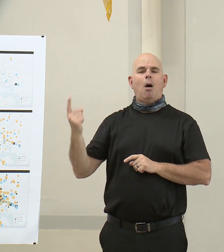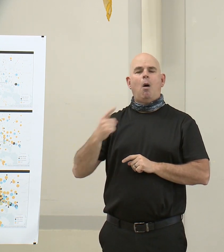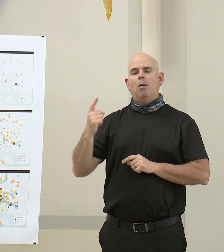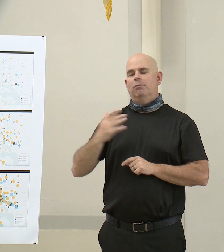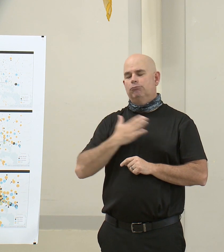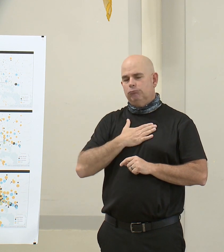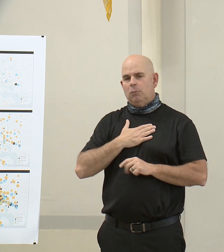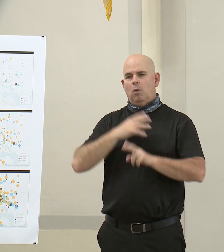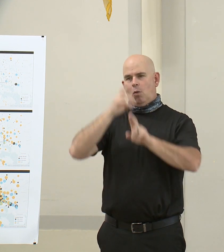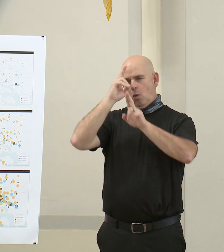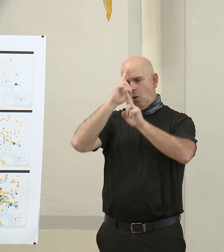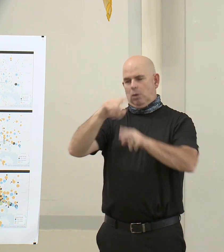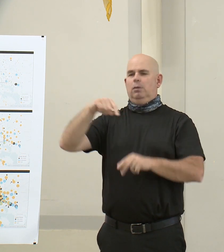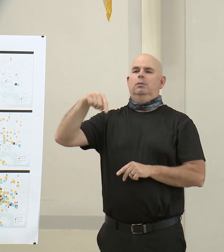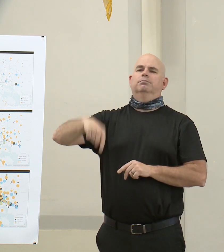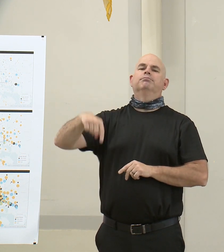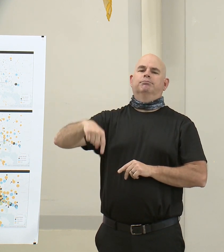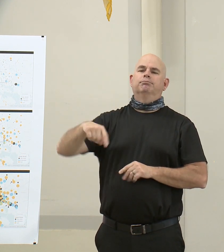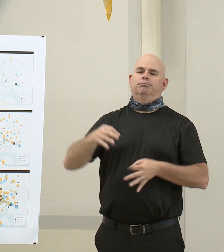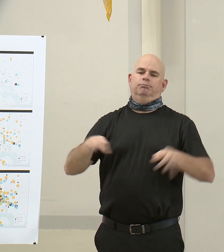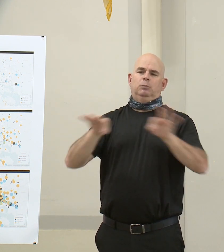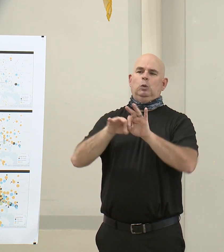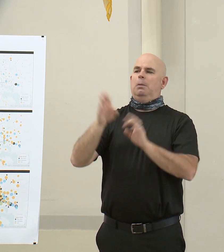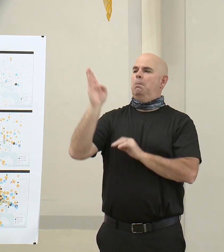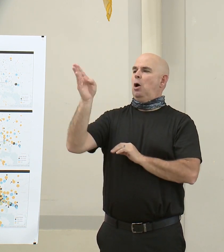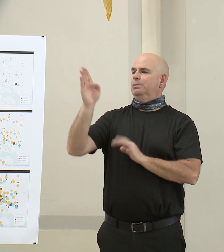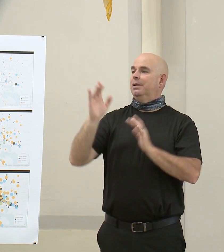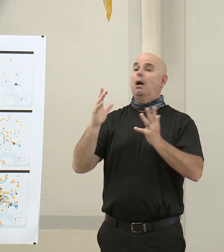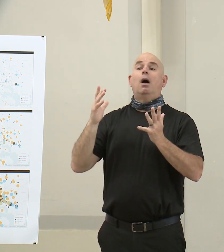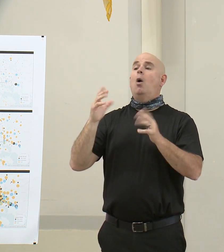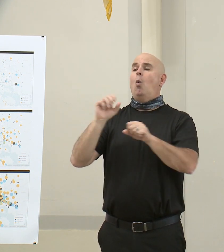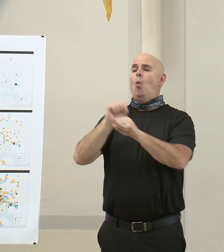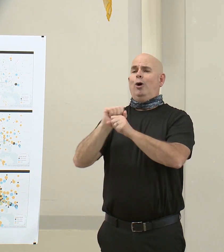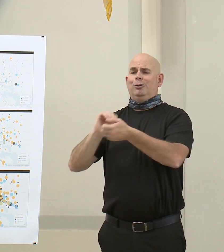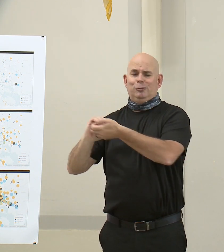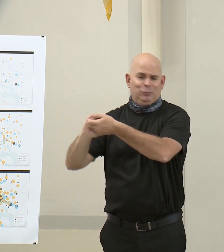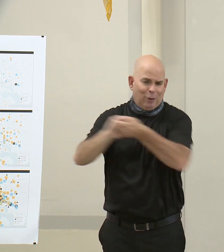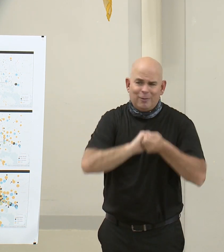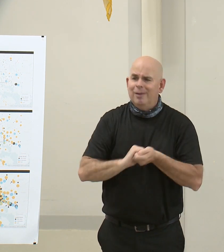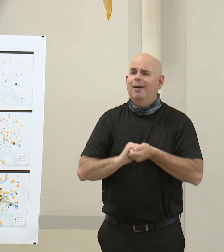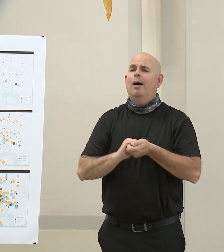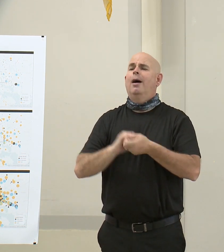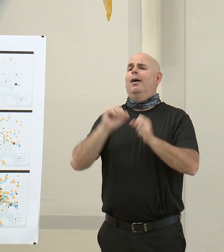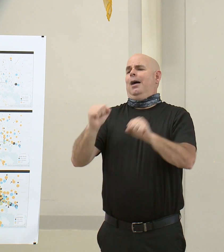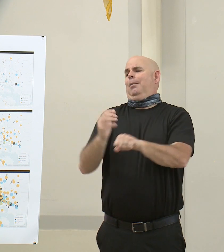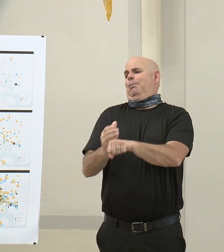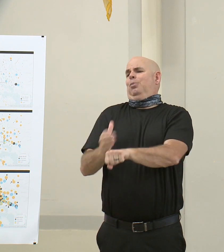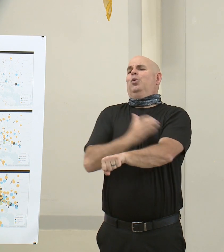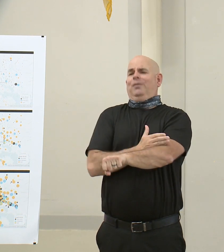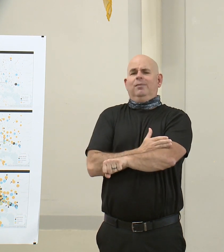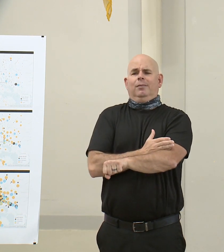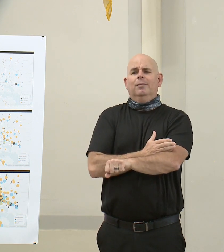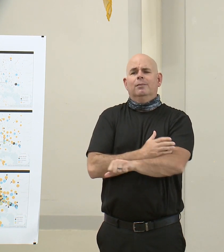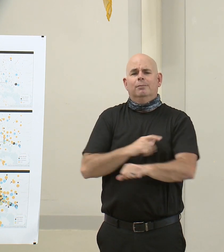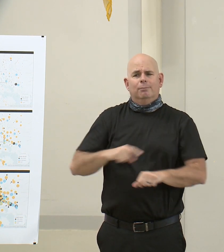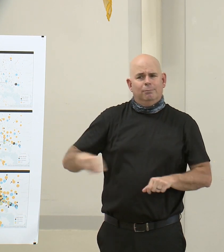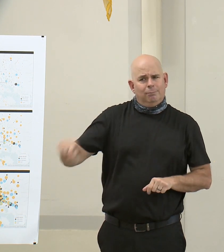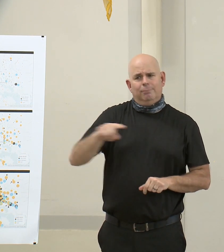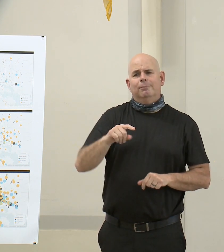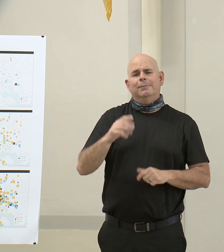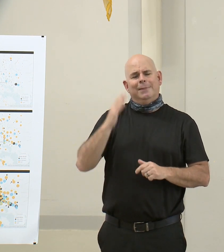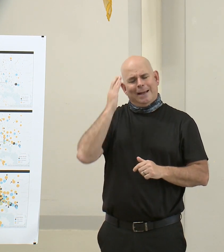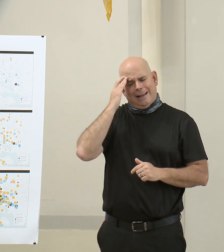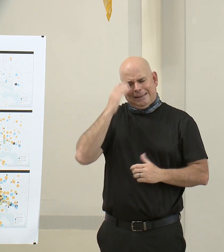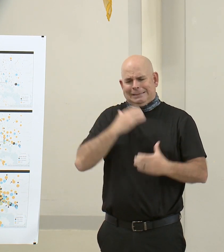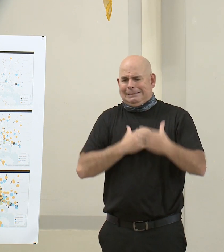nurture the belief that together. We can improve the lives of Marylanders by ending hunger. Since